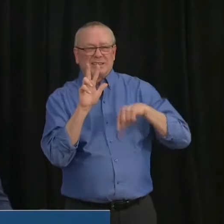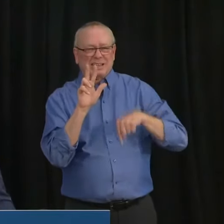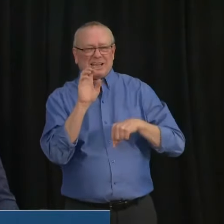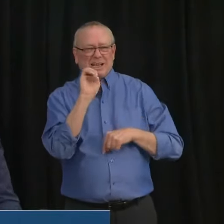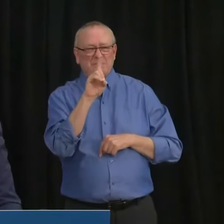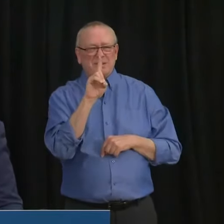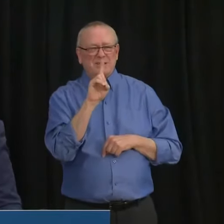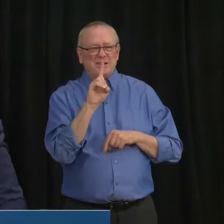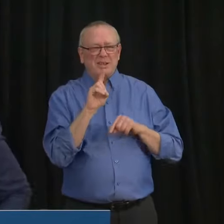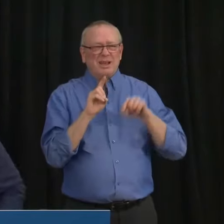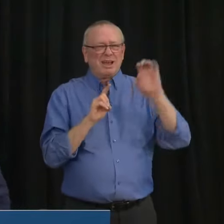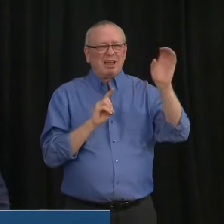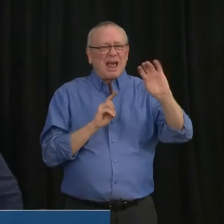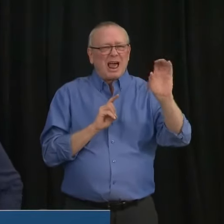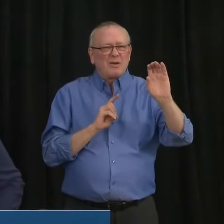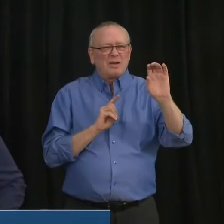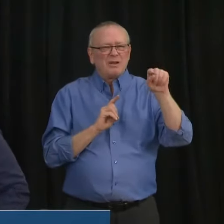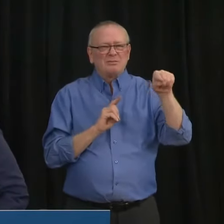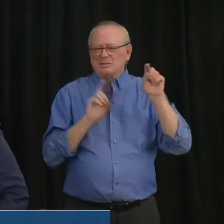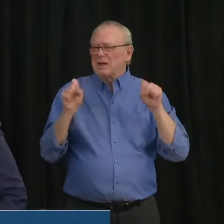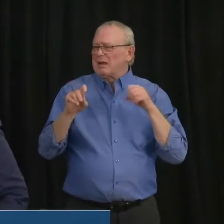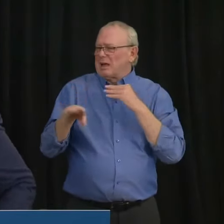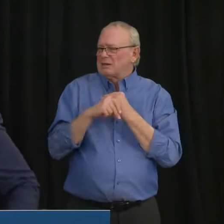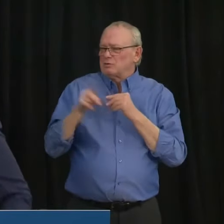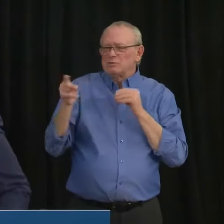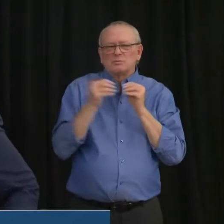would you like to supplement that? You're giving me.